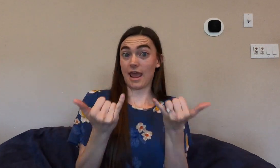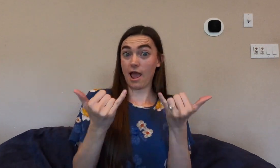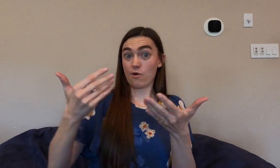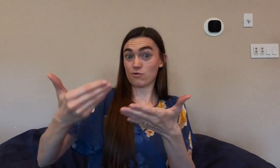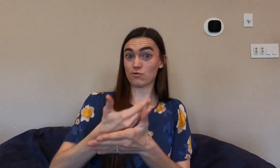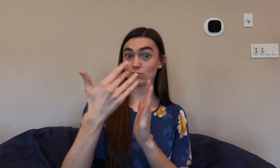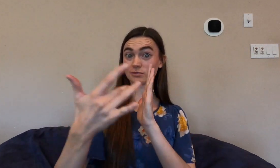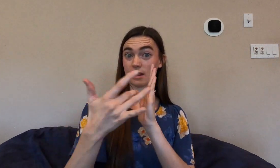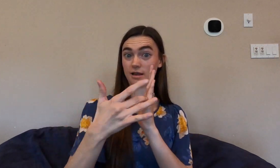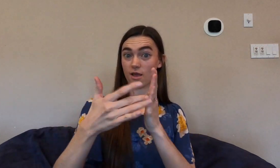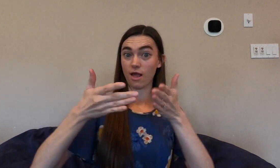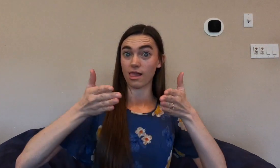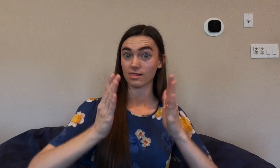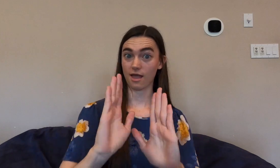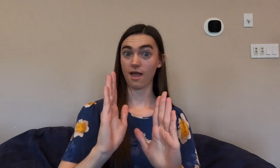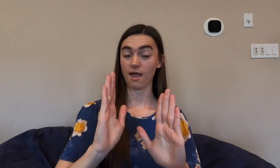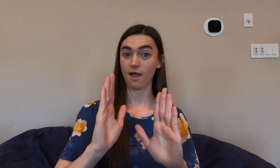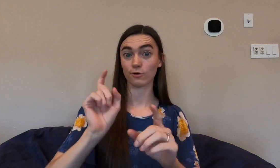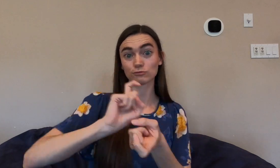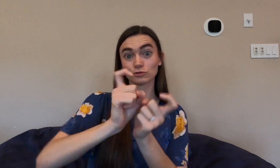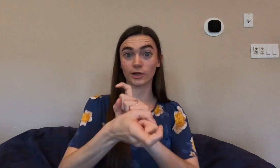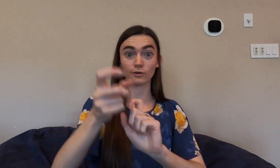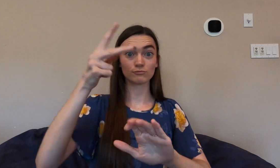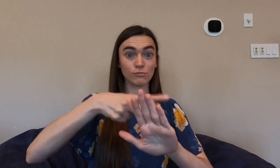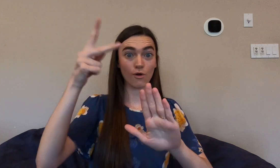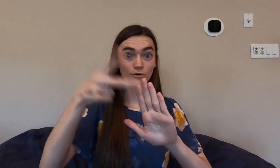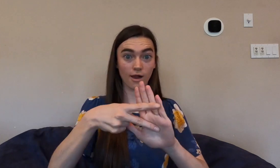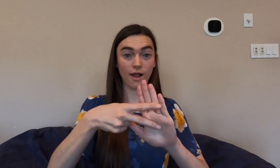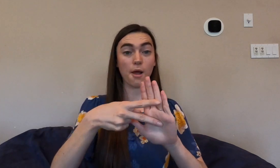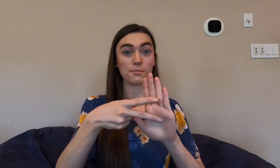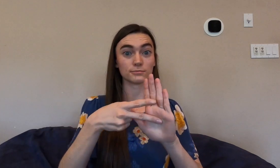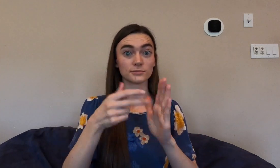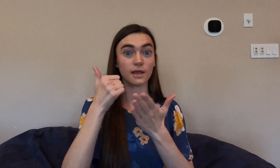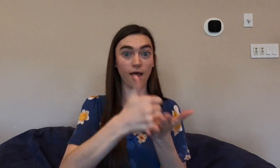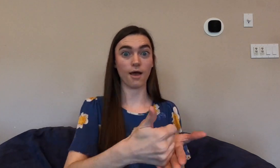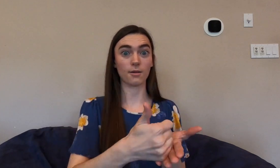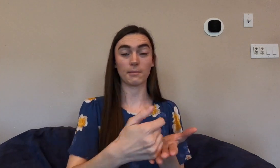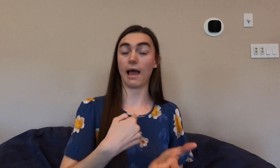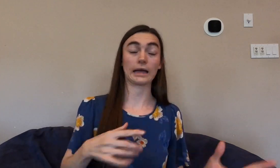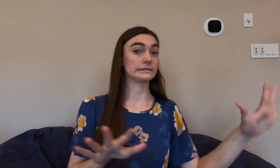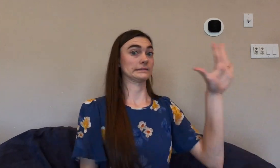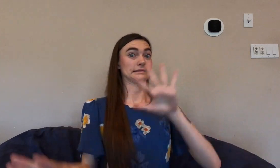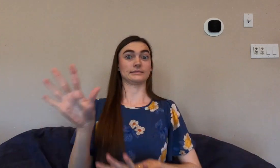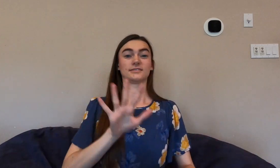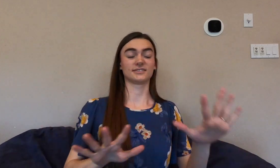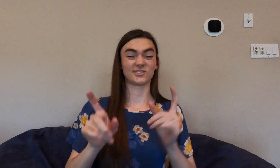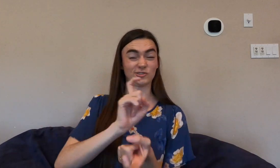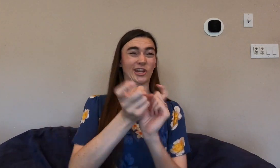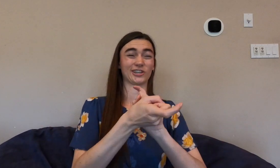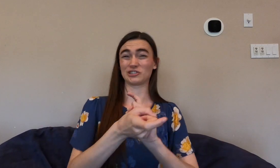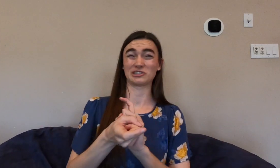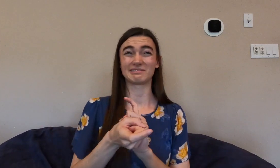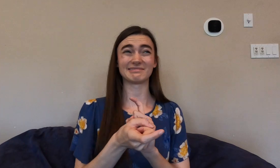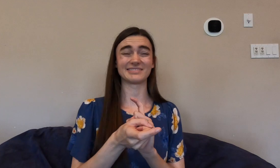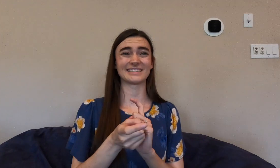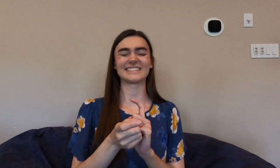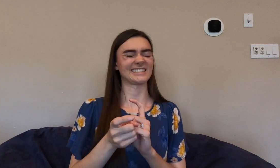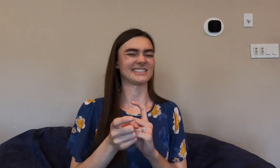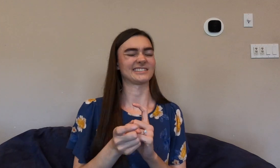Now there's new technology that allows you to change the program to help. I was overwhelmed by that change